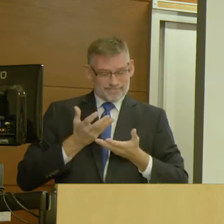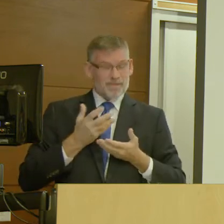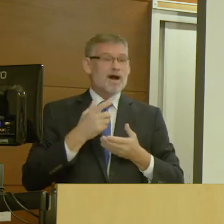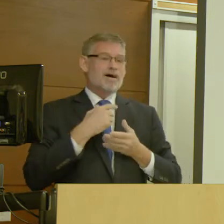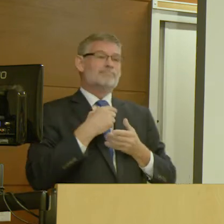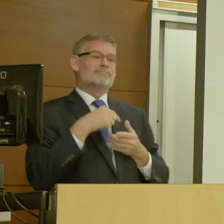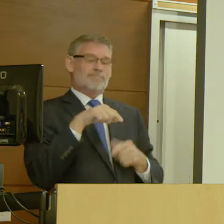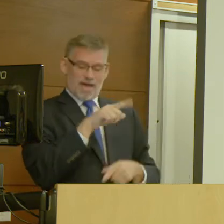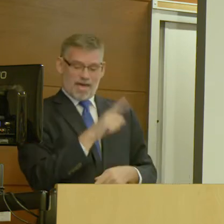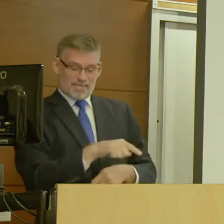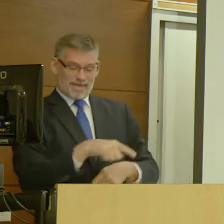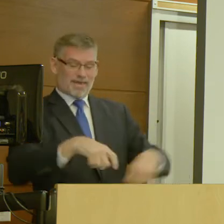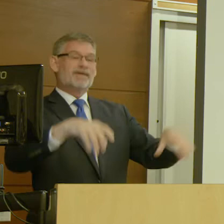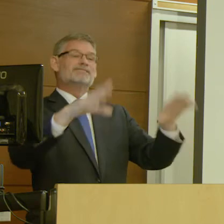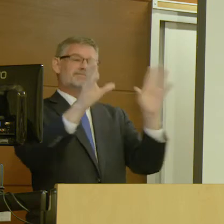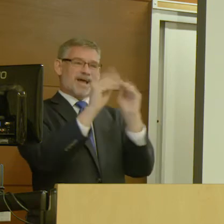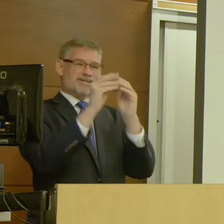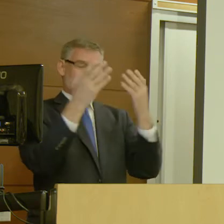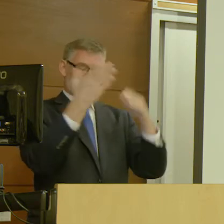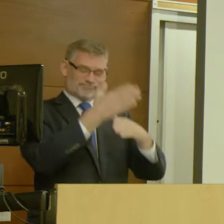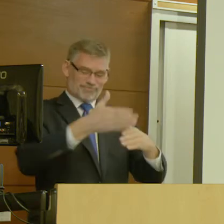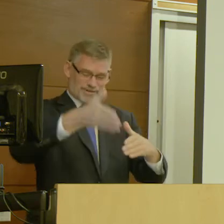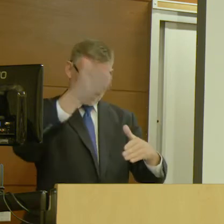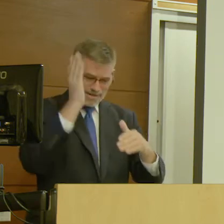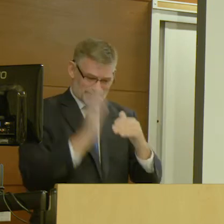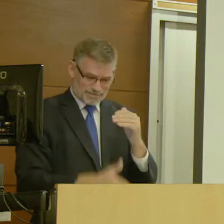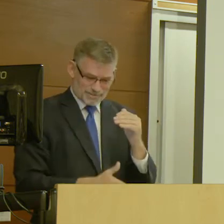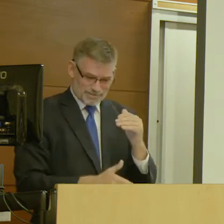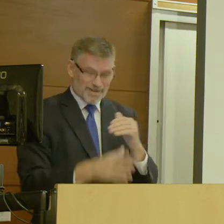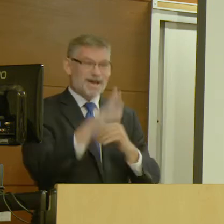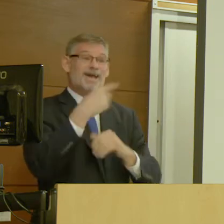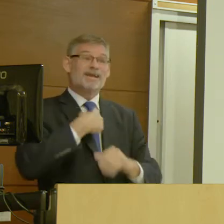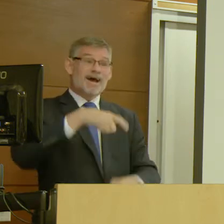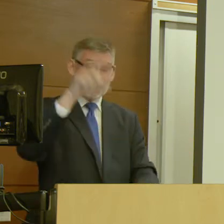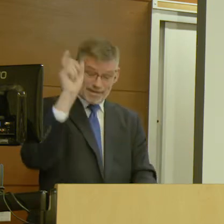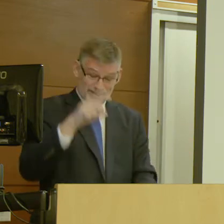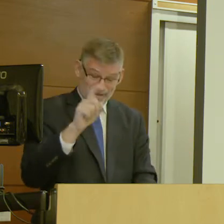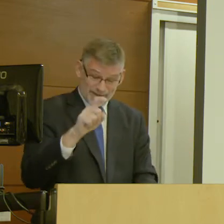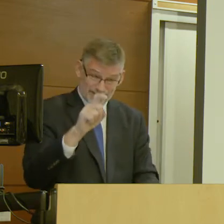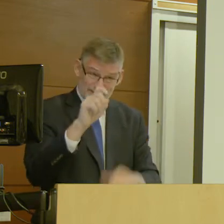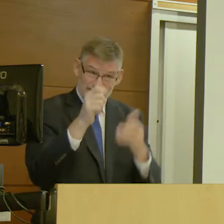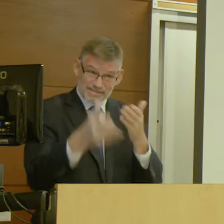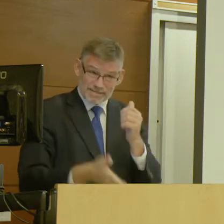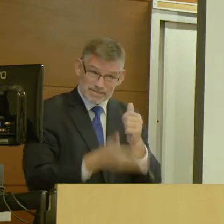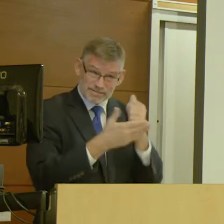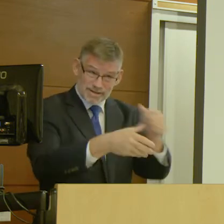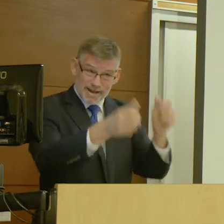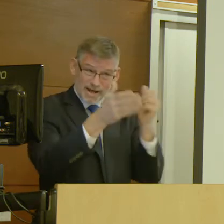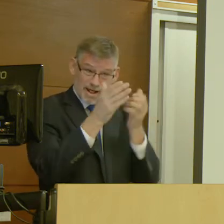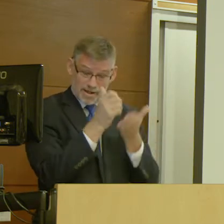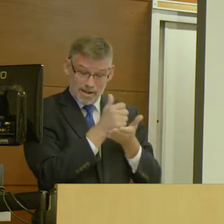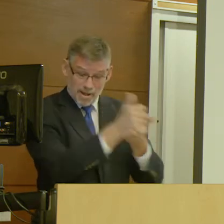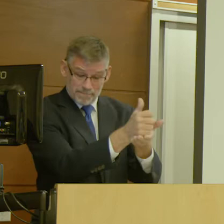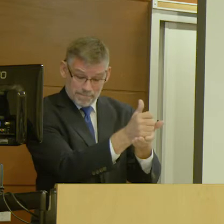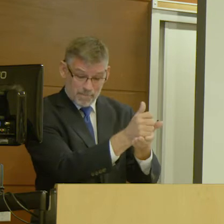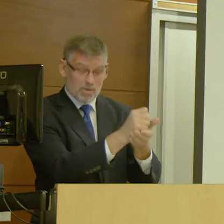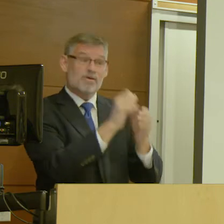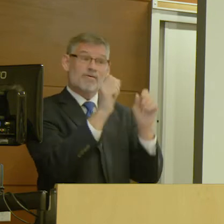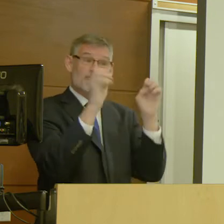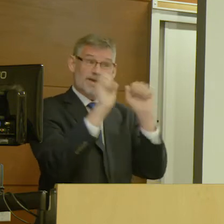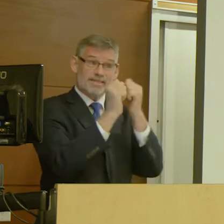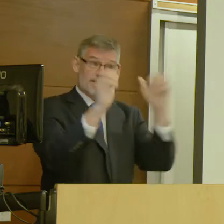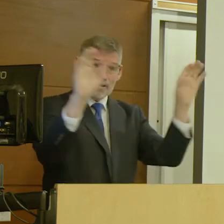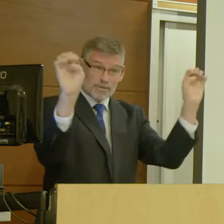The response I received was that this session was completed. And if I needed any further assistance